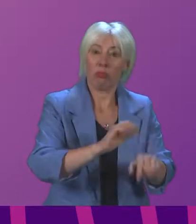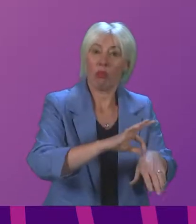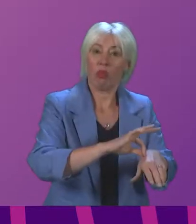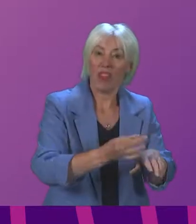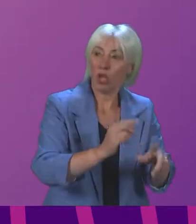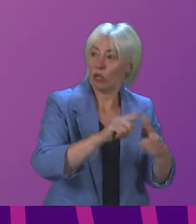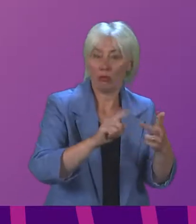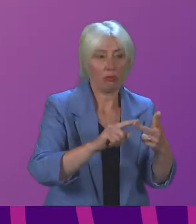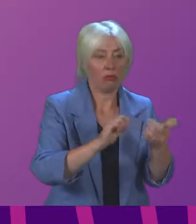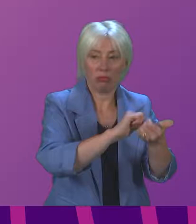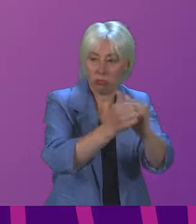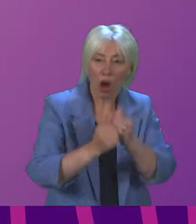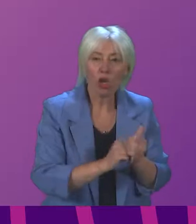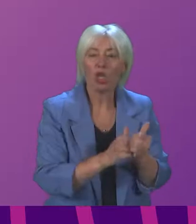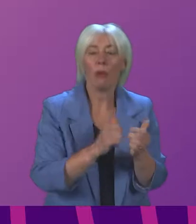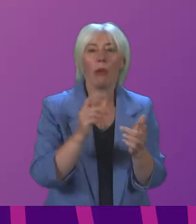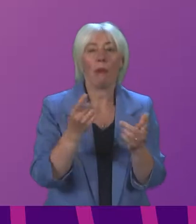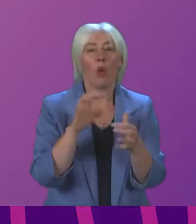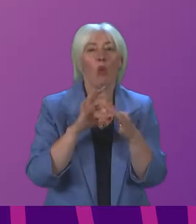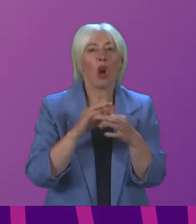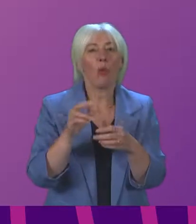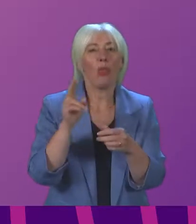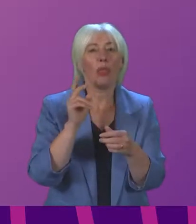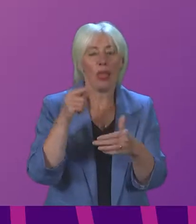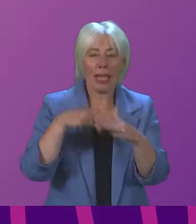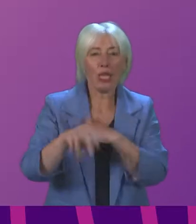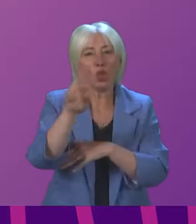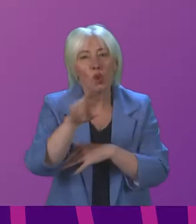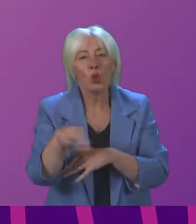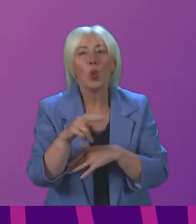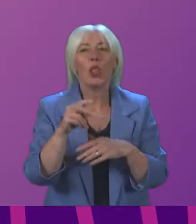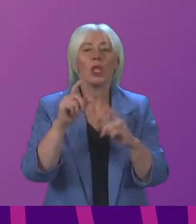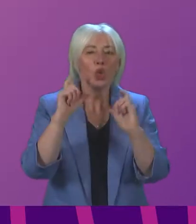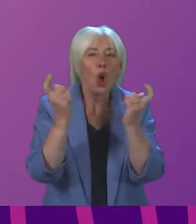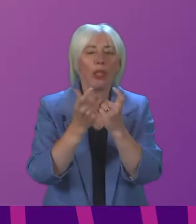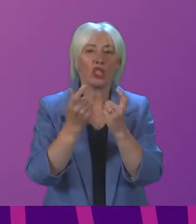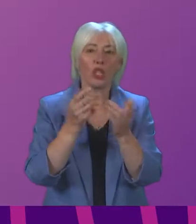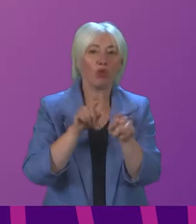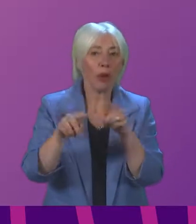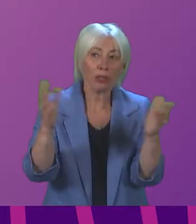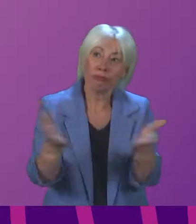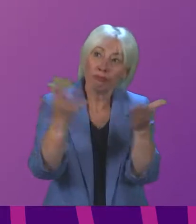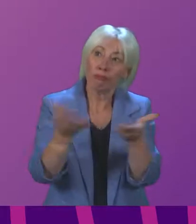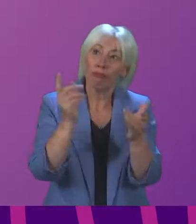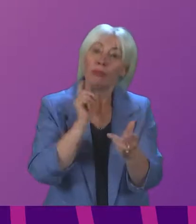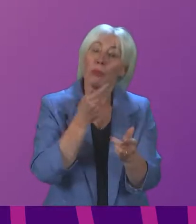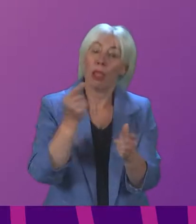working with partners in secondary, further and higher education to facilitate that. The second factor is a short-term